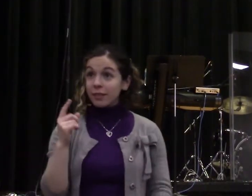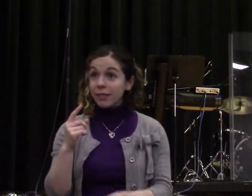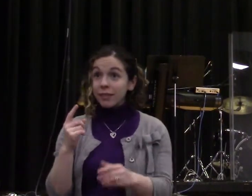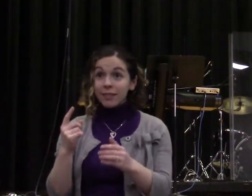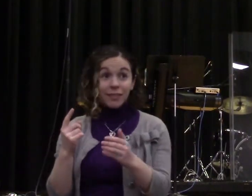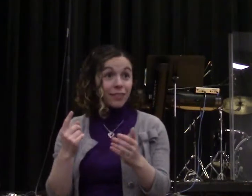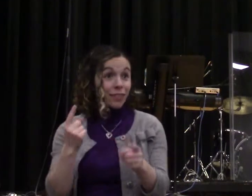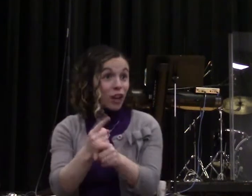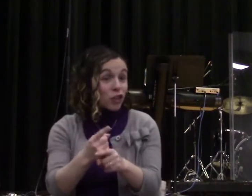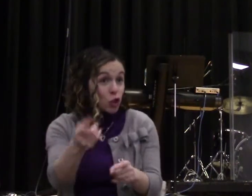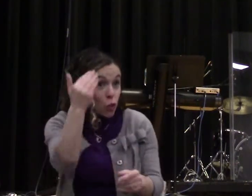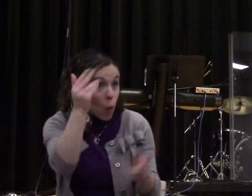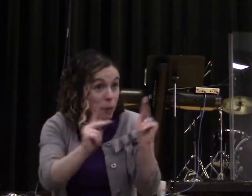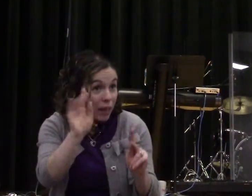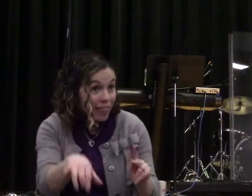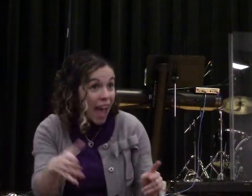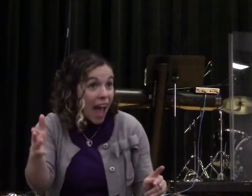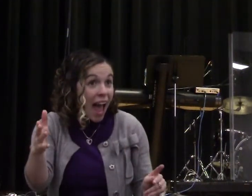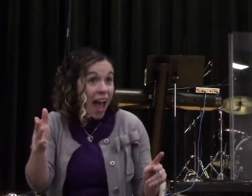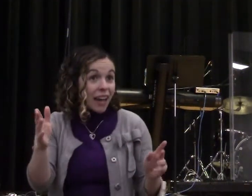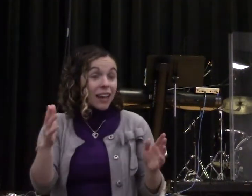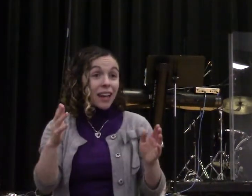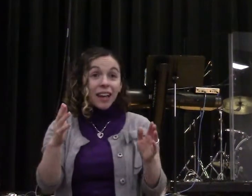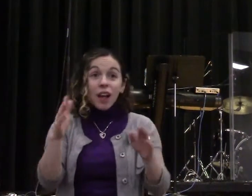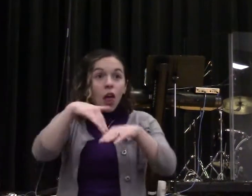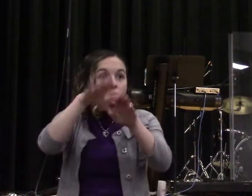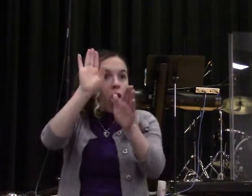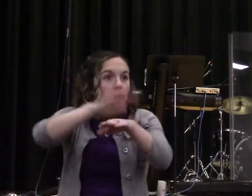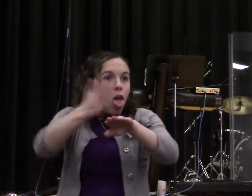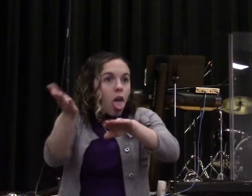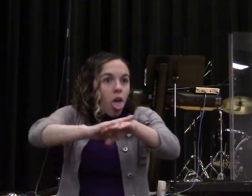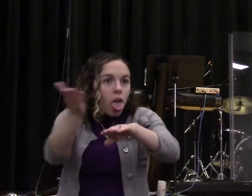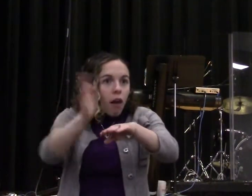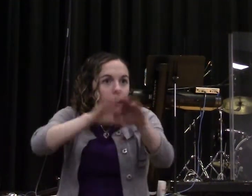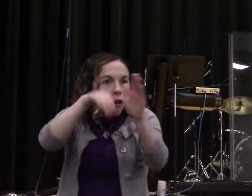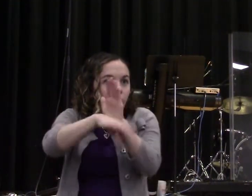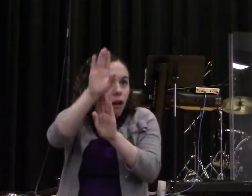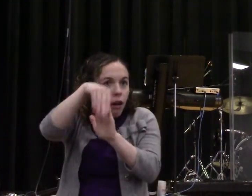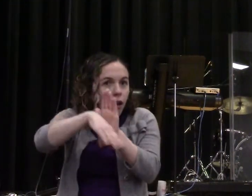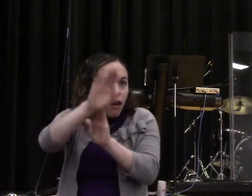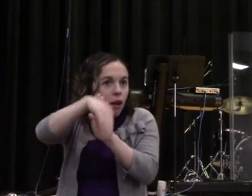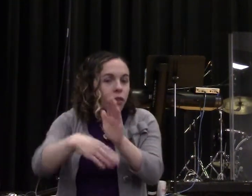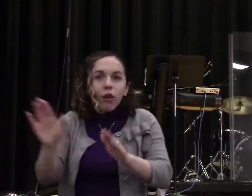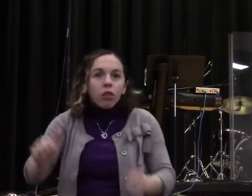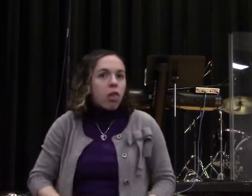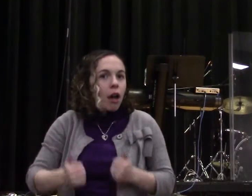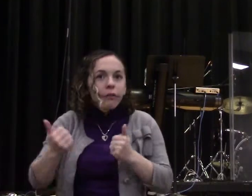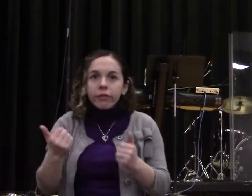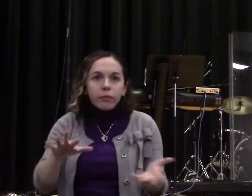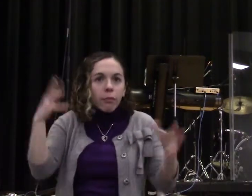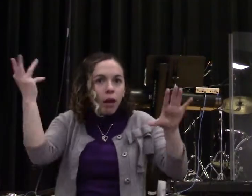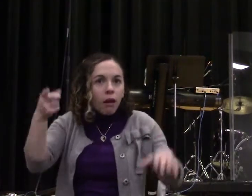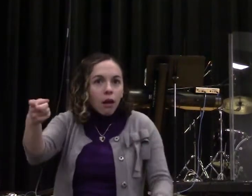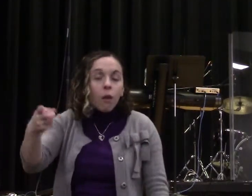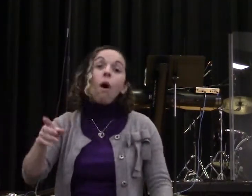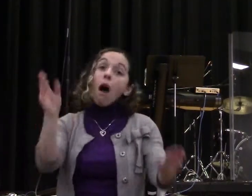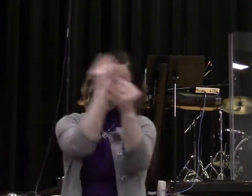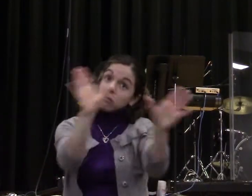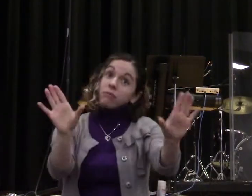what I mean? They wanted you to do this and now they could whatever. But there's no consistency. Well, I'm here to declare to you that my